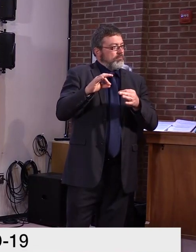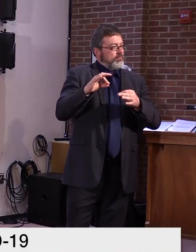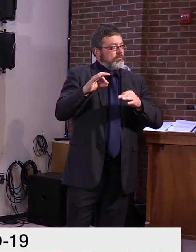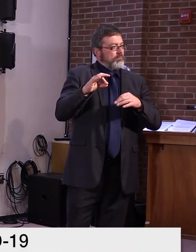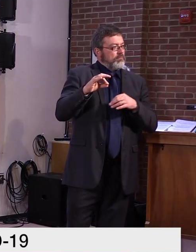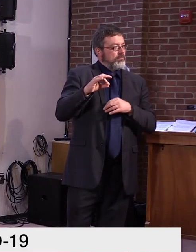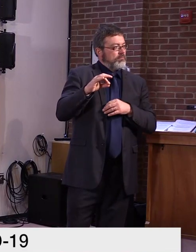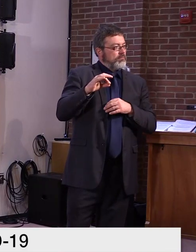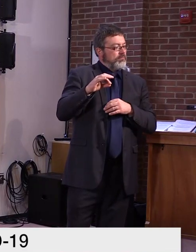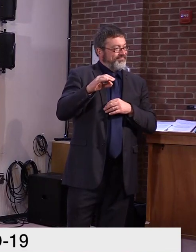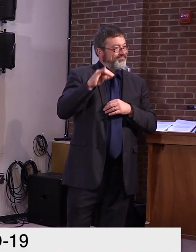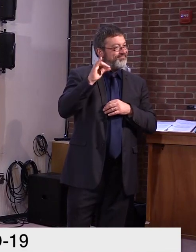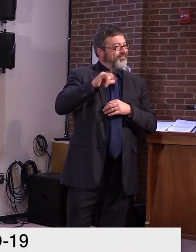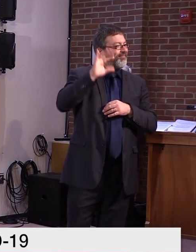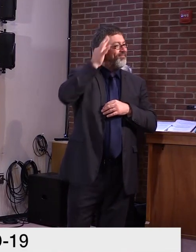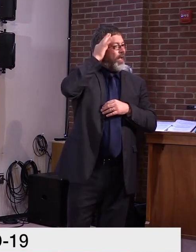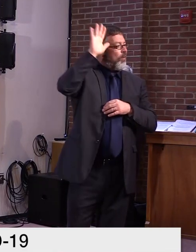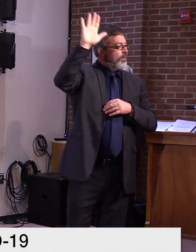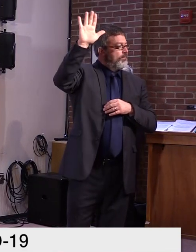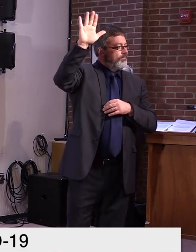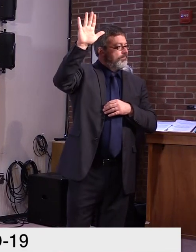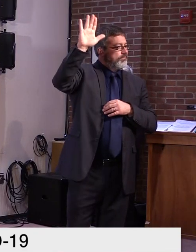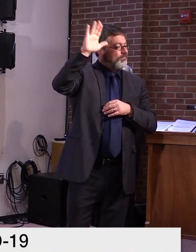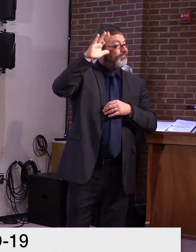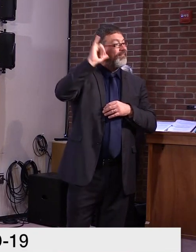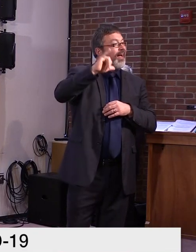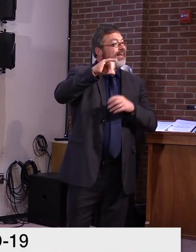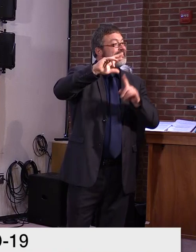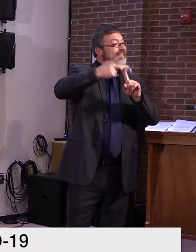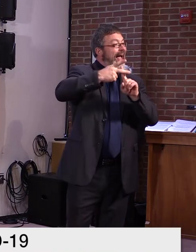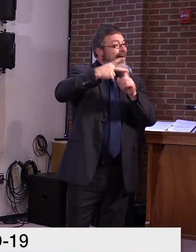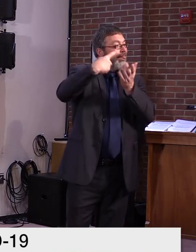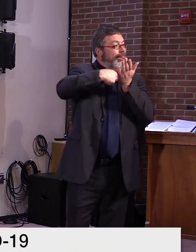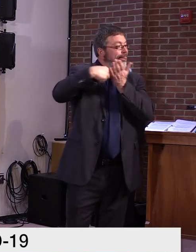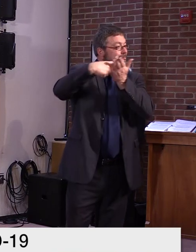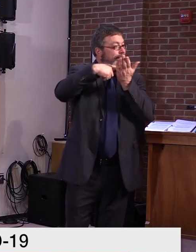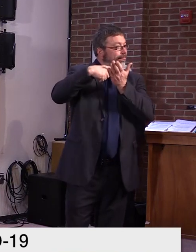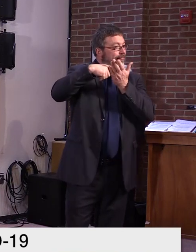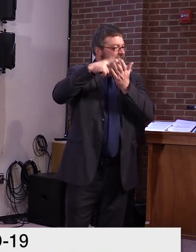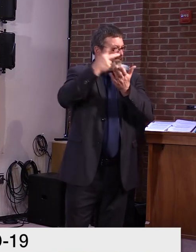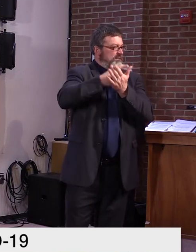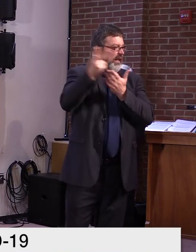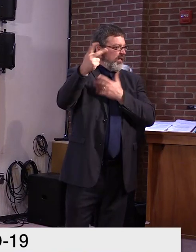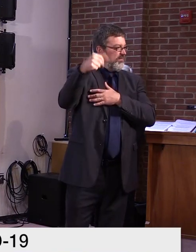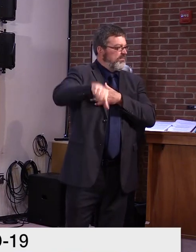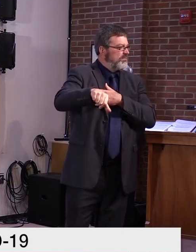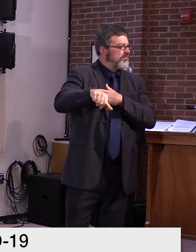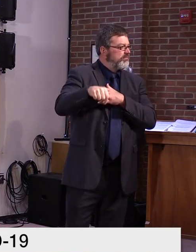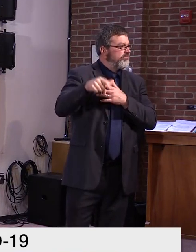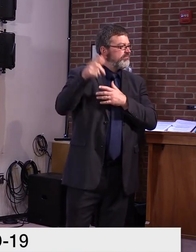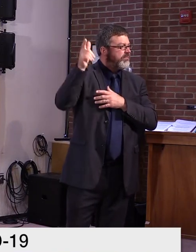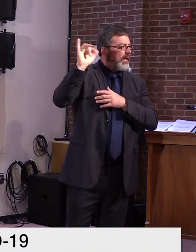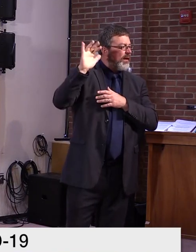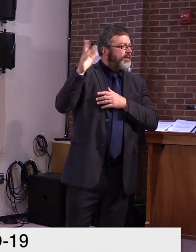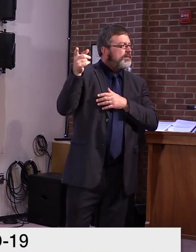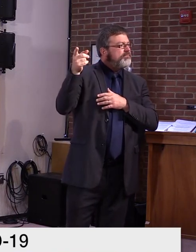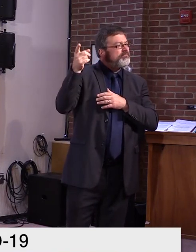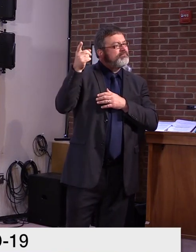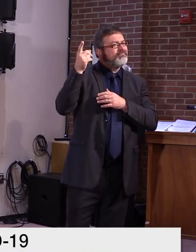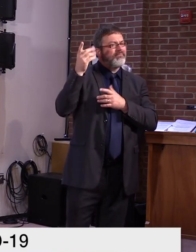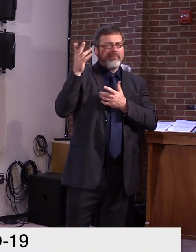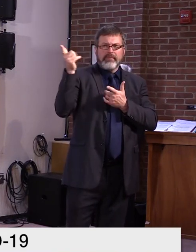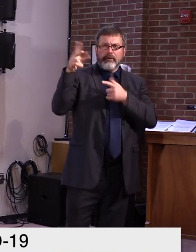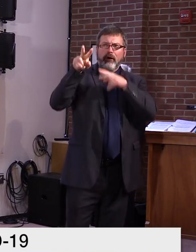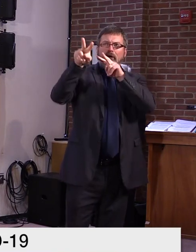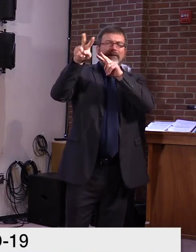as you know, the Democrats felt what the majority leader was advancing was really insufficient. Yeah. Well, mean, my preference would